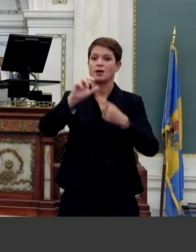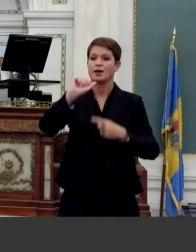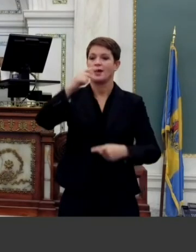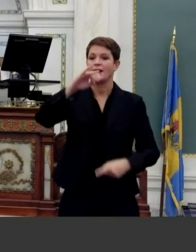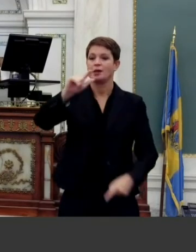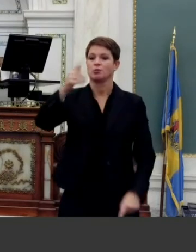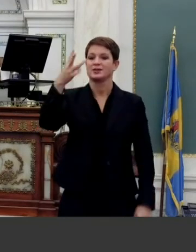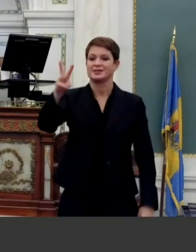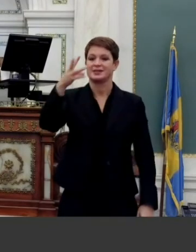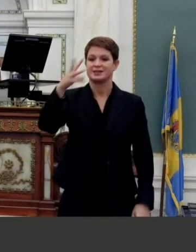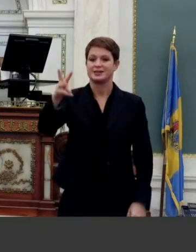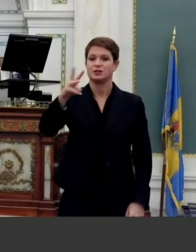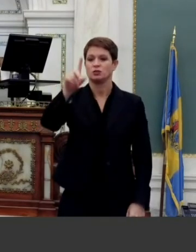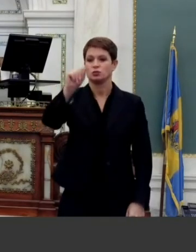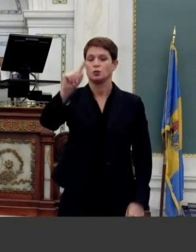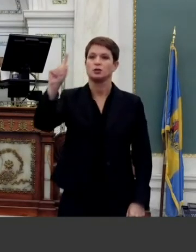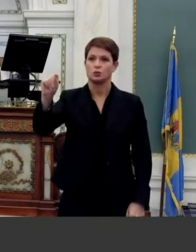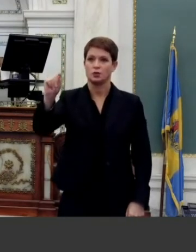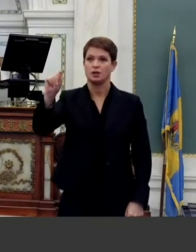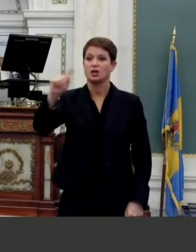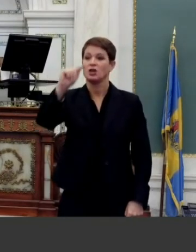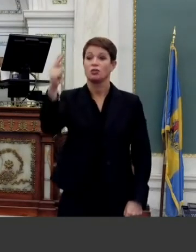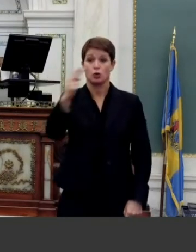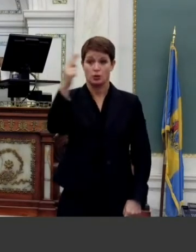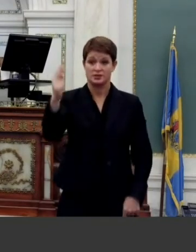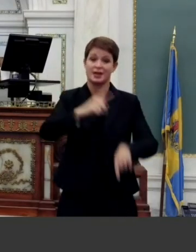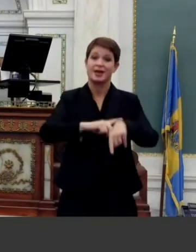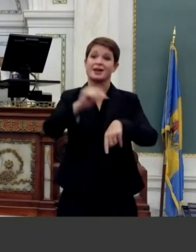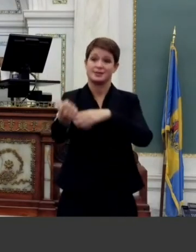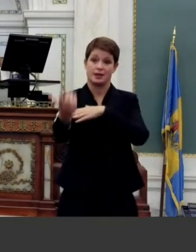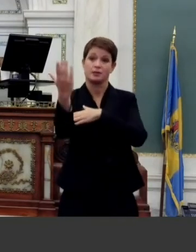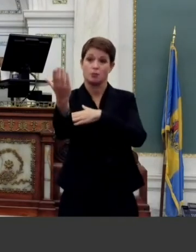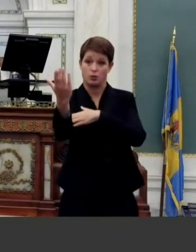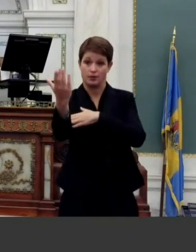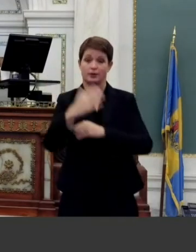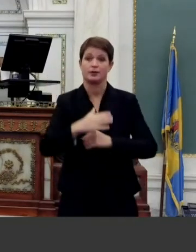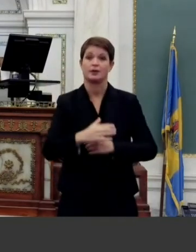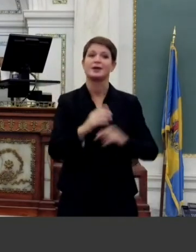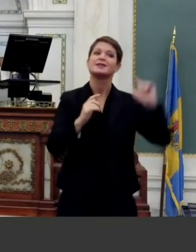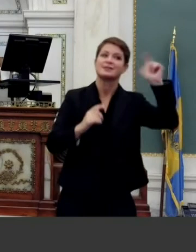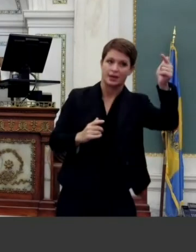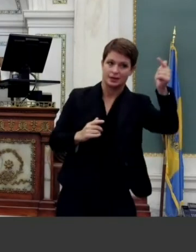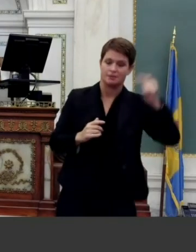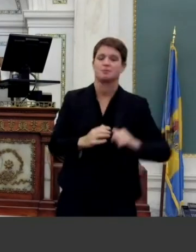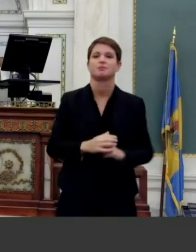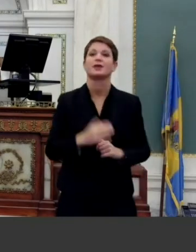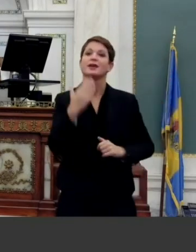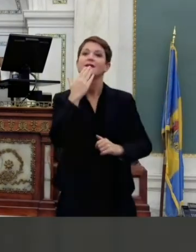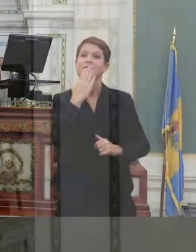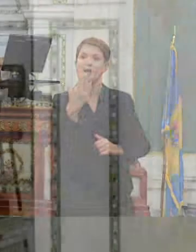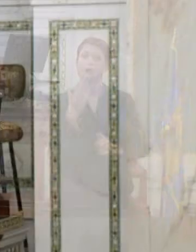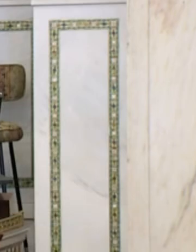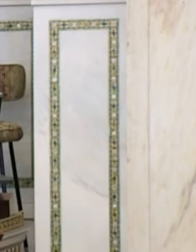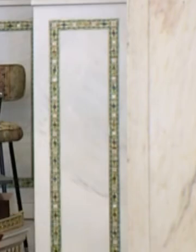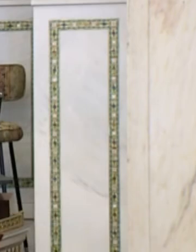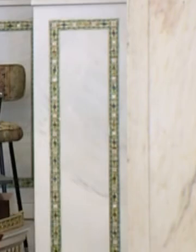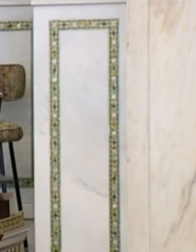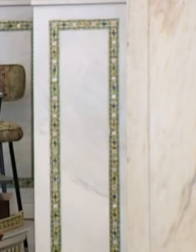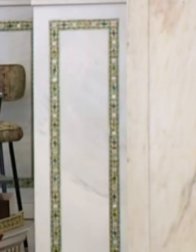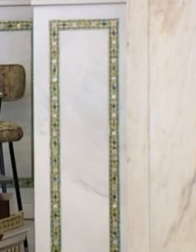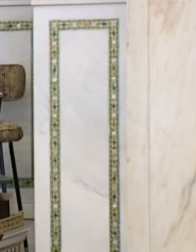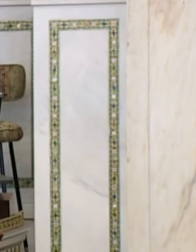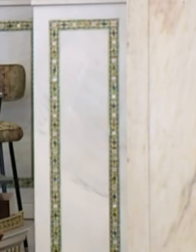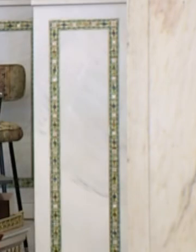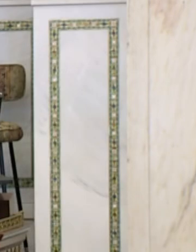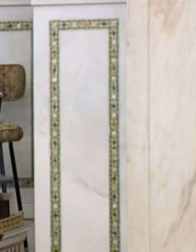16th 2020 thursday at 10 a.m second thank you it has been moved in second the council